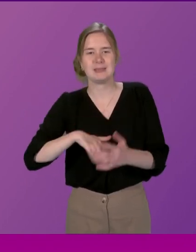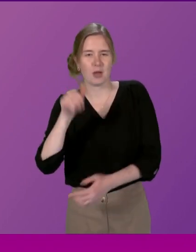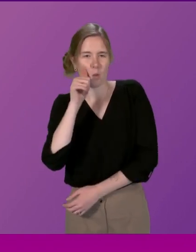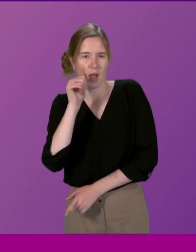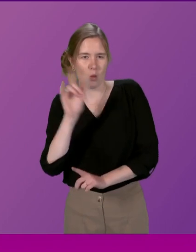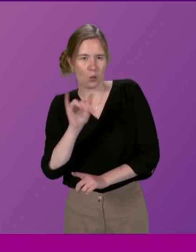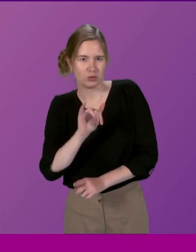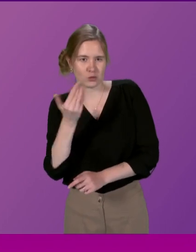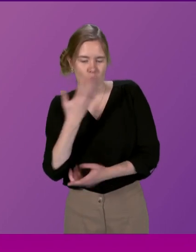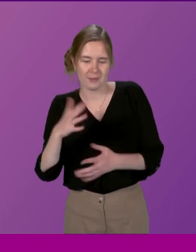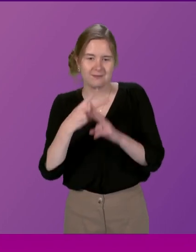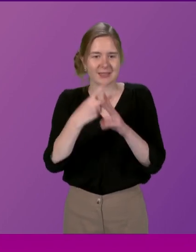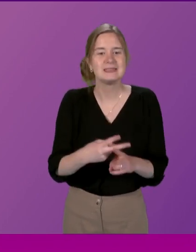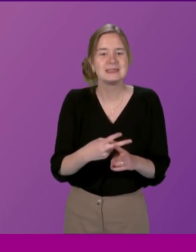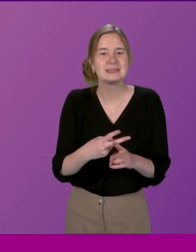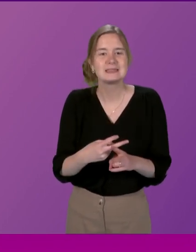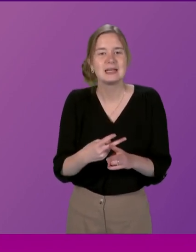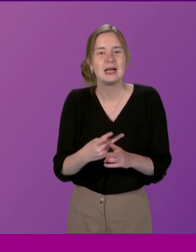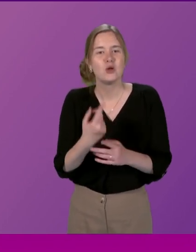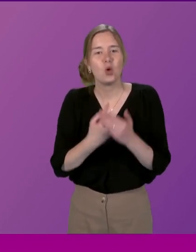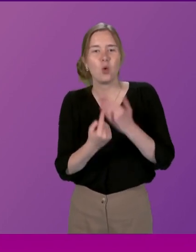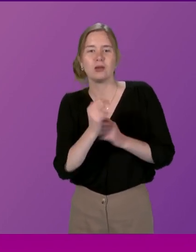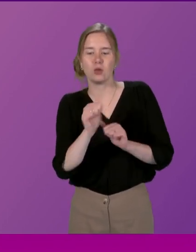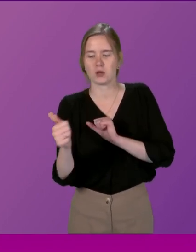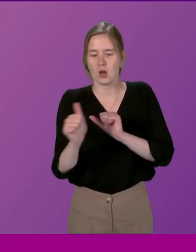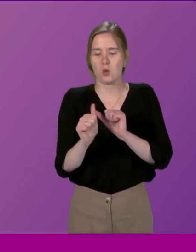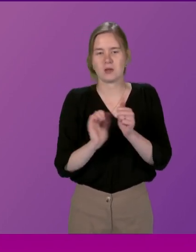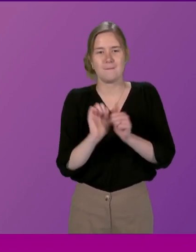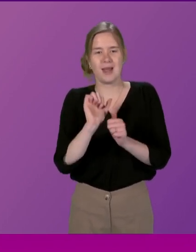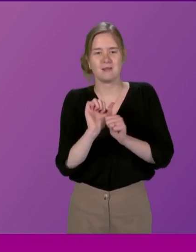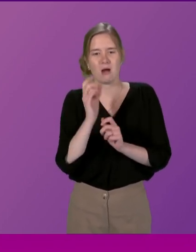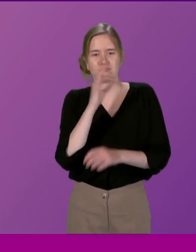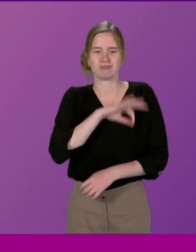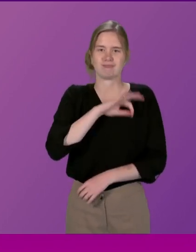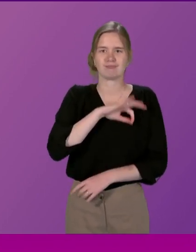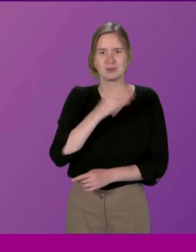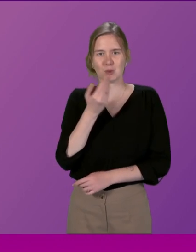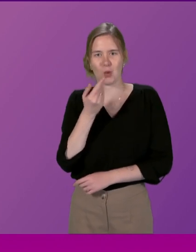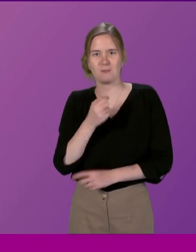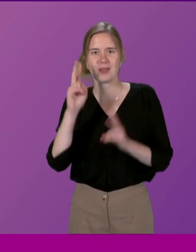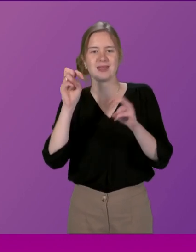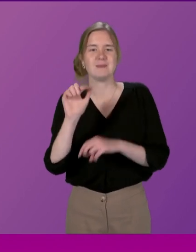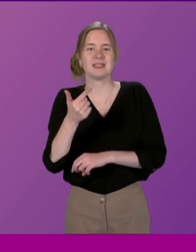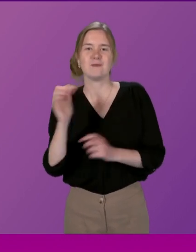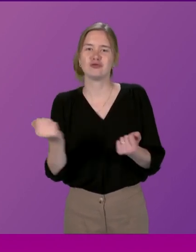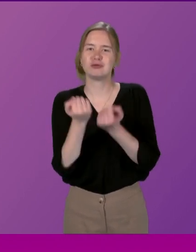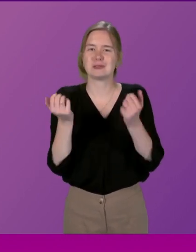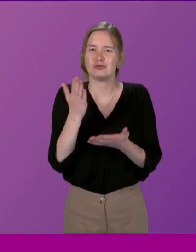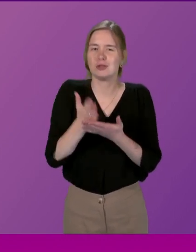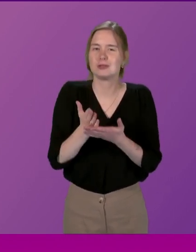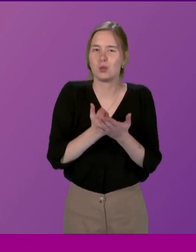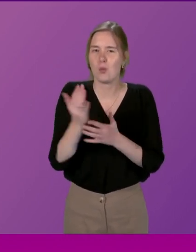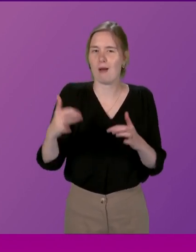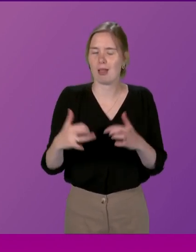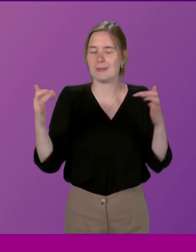which schools are visiting and ensure it's not only those that are closer and better off theme 7 is strengthening the trust in parliament